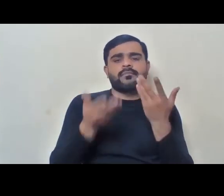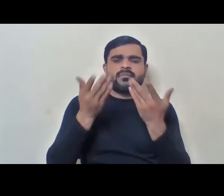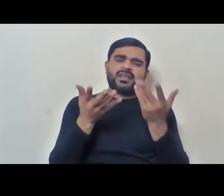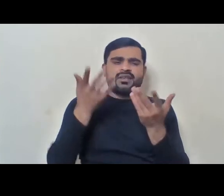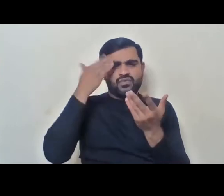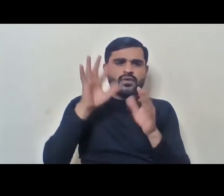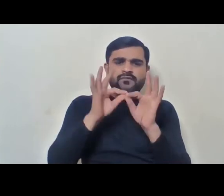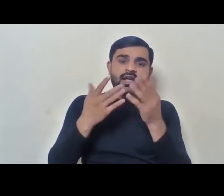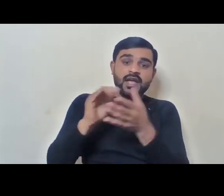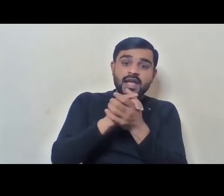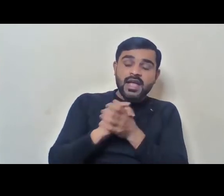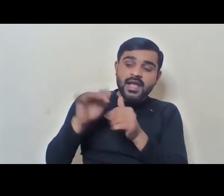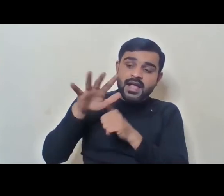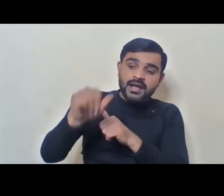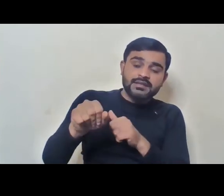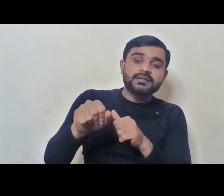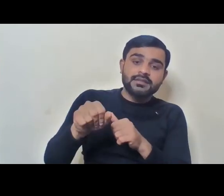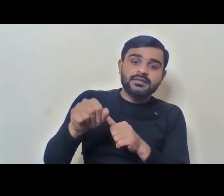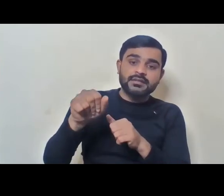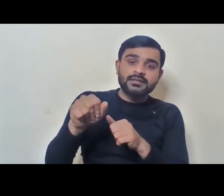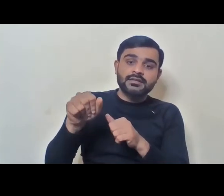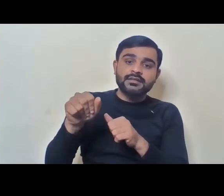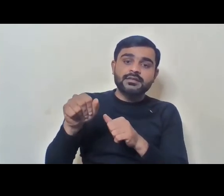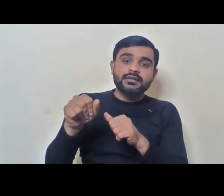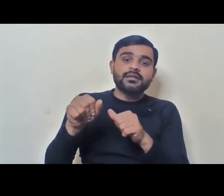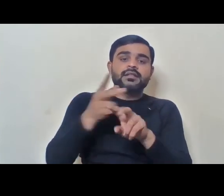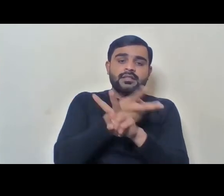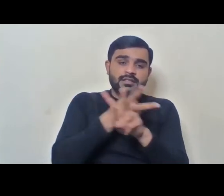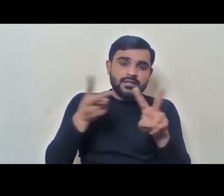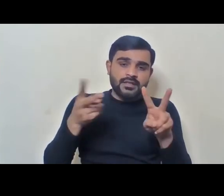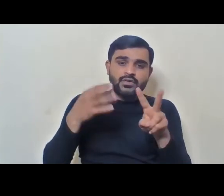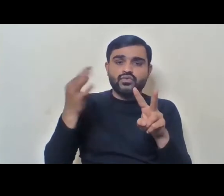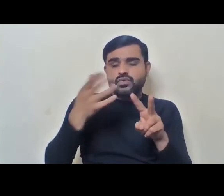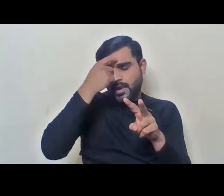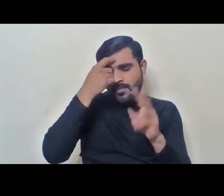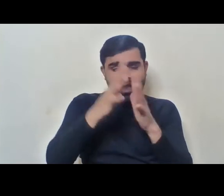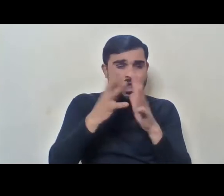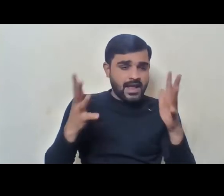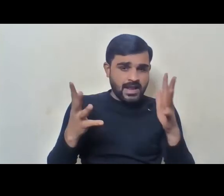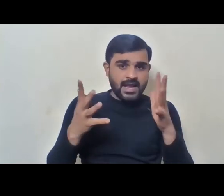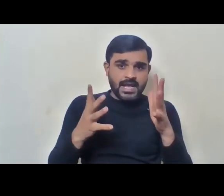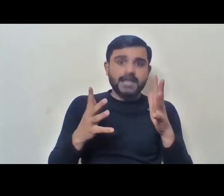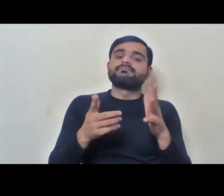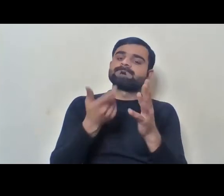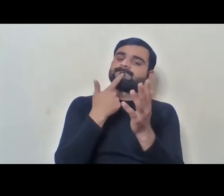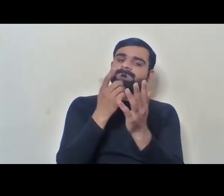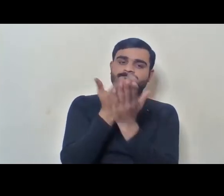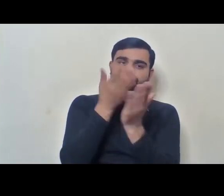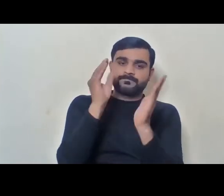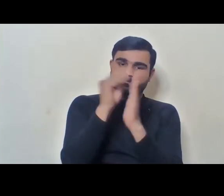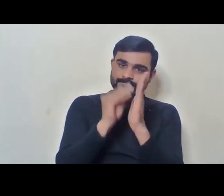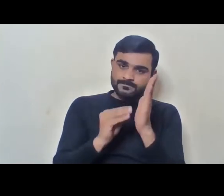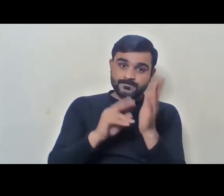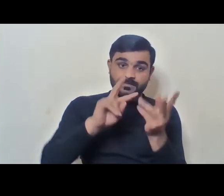you get familiar with accessibility and all those issues. So, many of those issues come into play and then